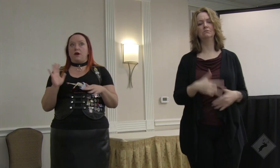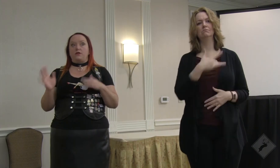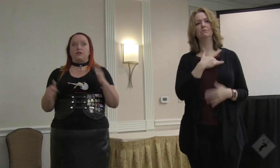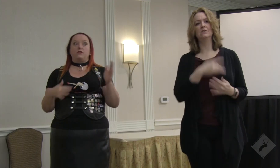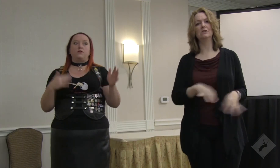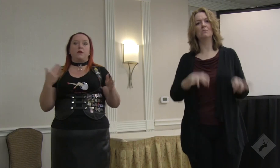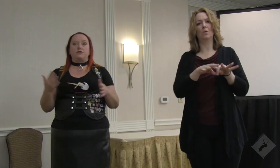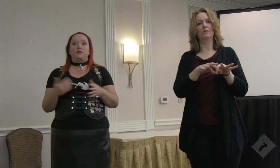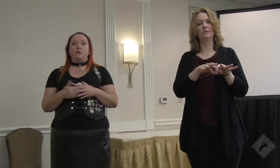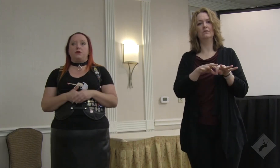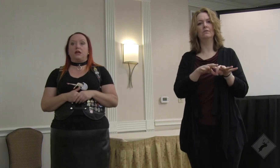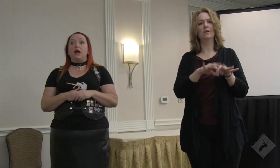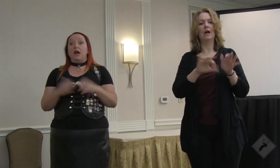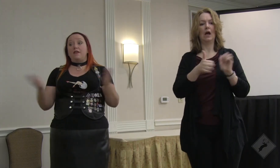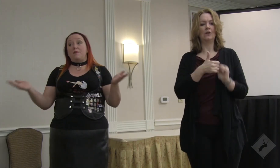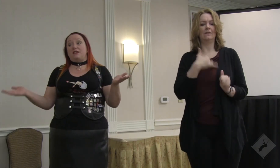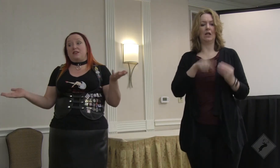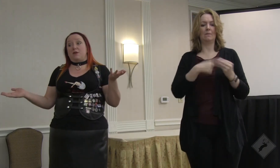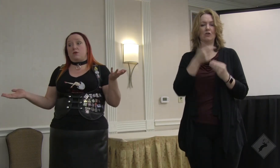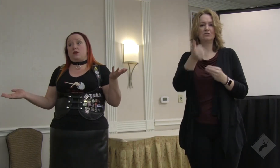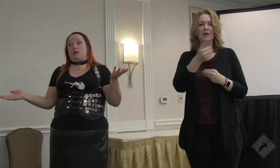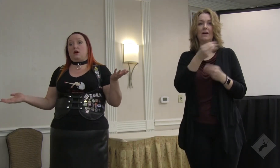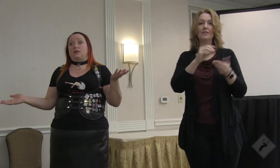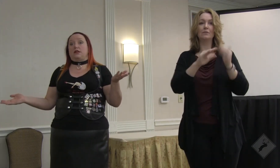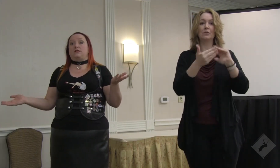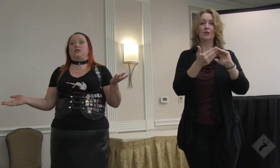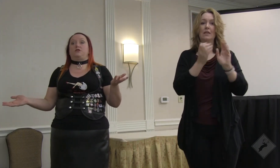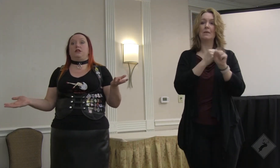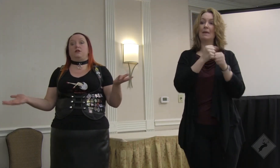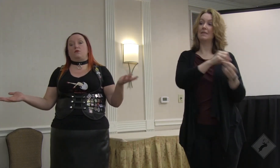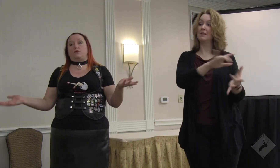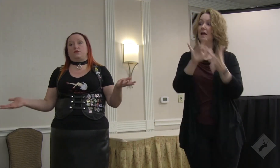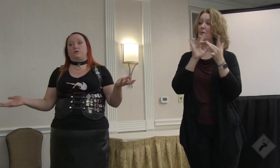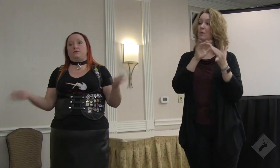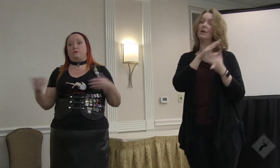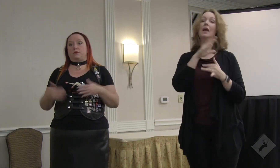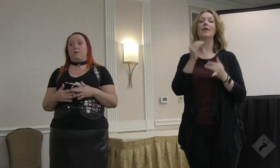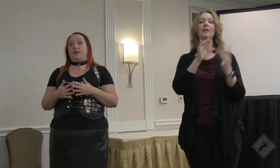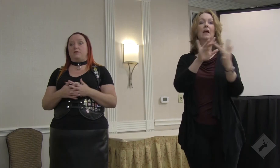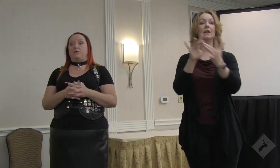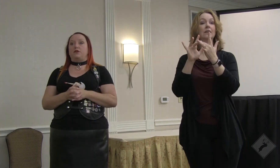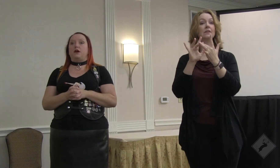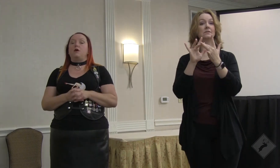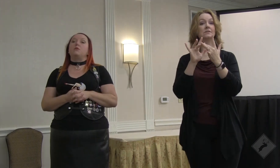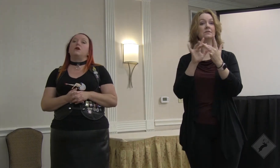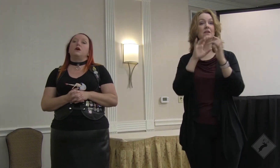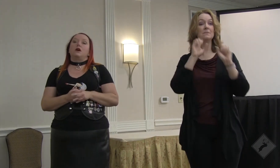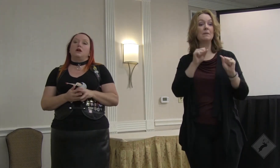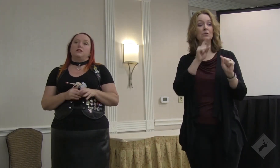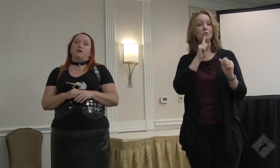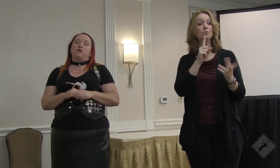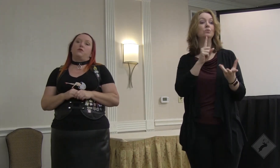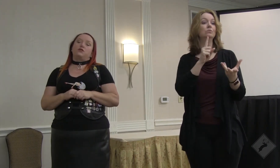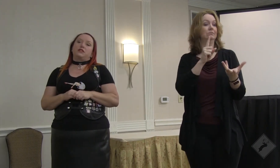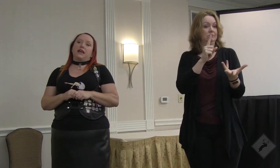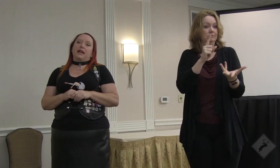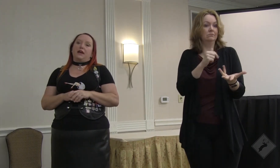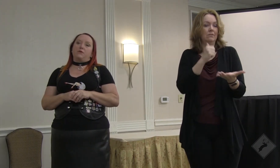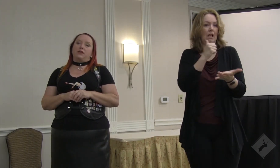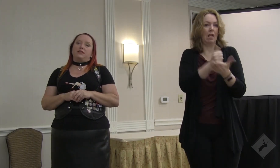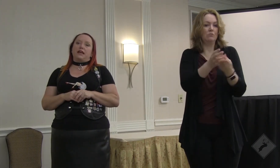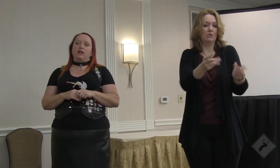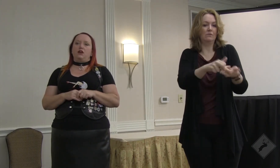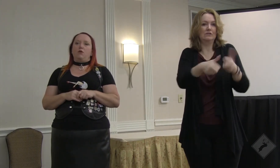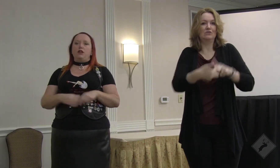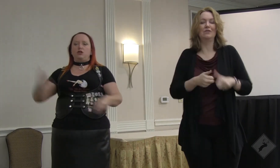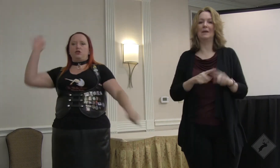feel about yourself and about your community. And that makes the networking and the contacts that you need in order to combat the people that come. So unfortunately, I